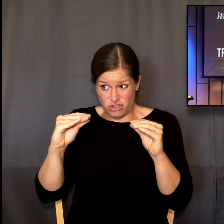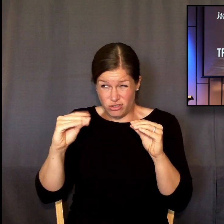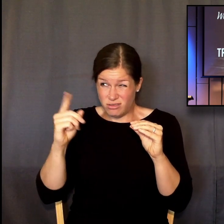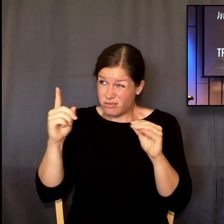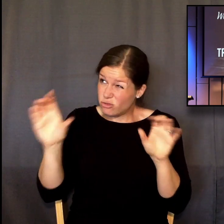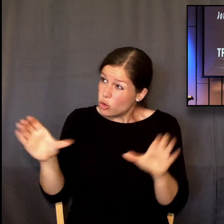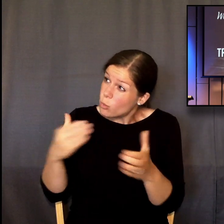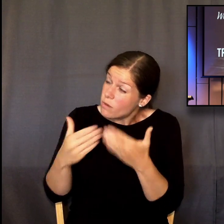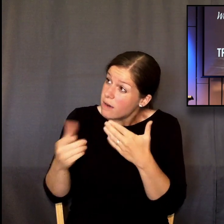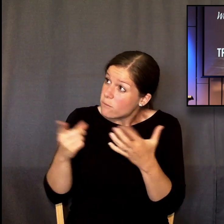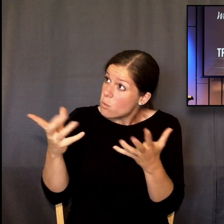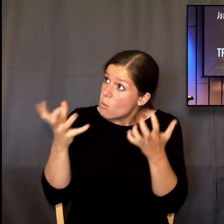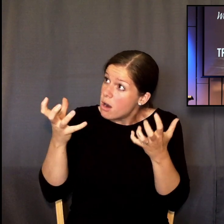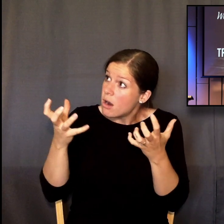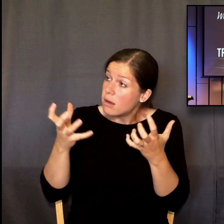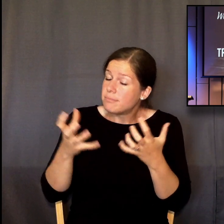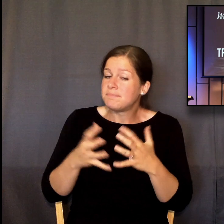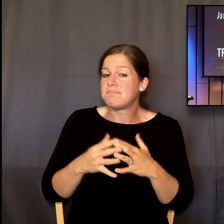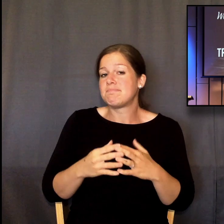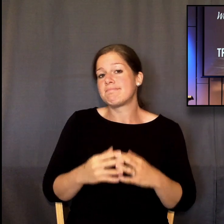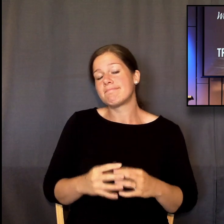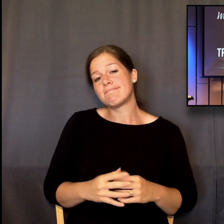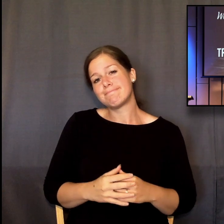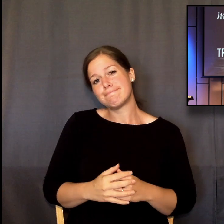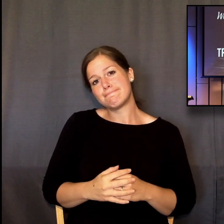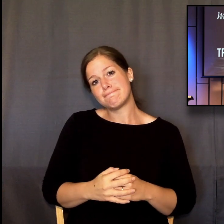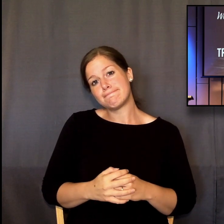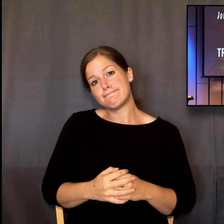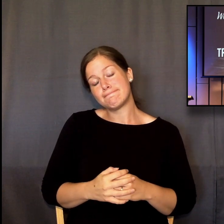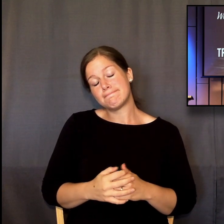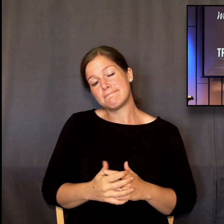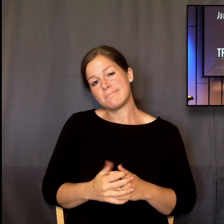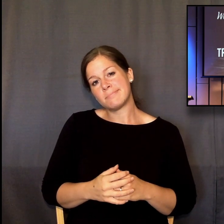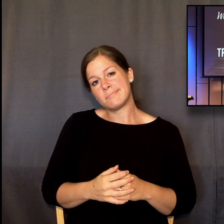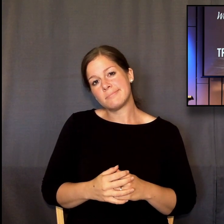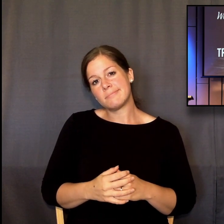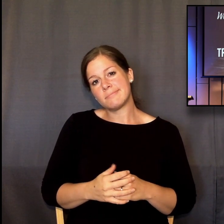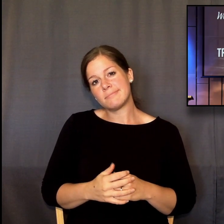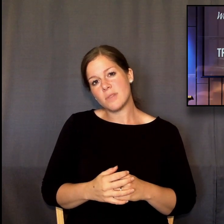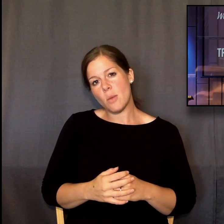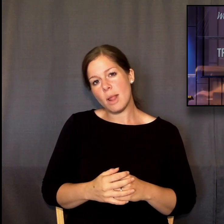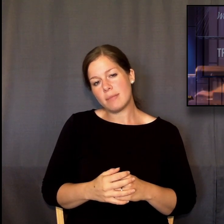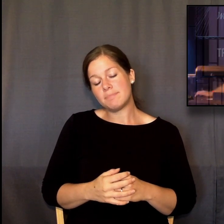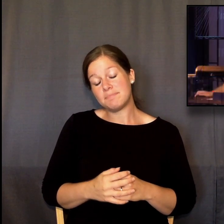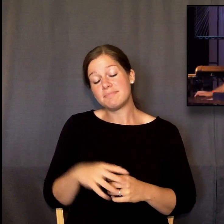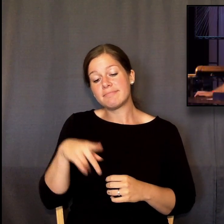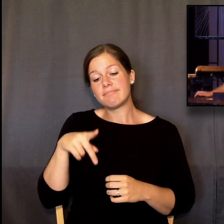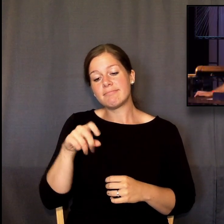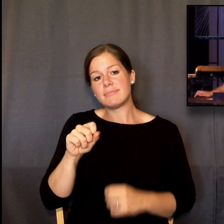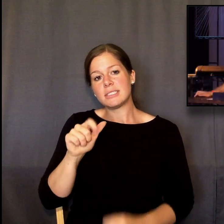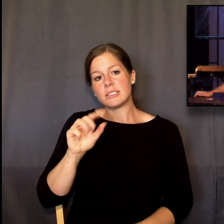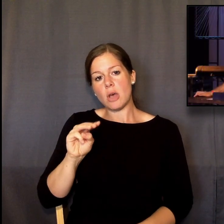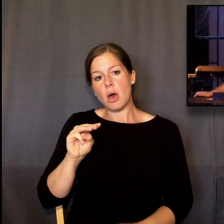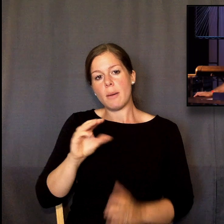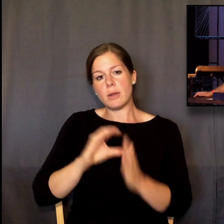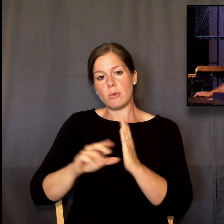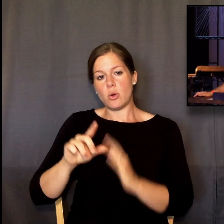Does it really teach that God is doing whatever he wants? Listen to Psalm 115 3.